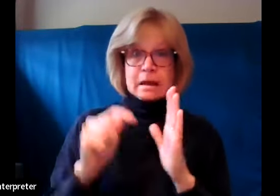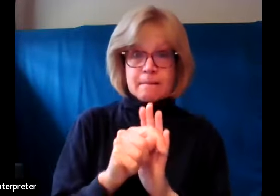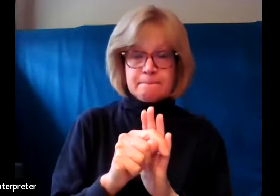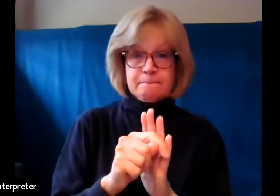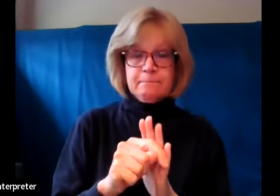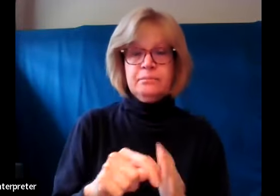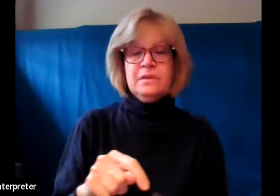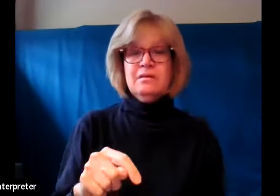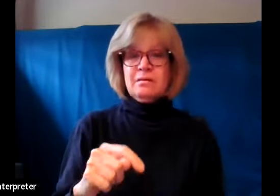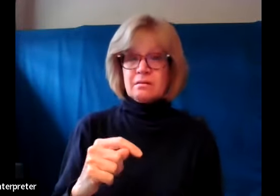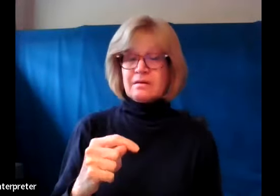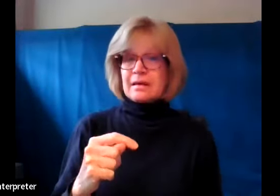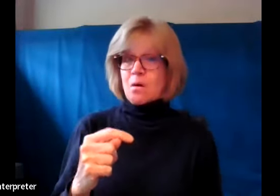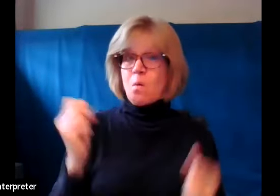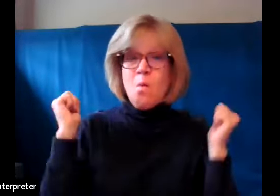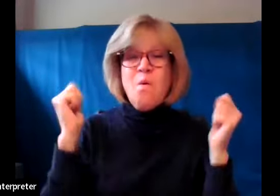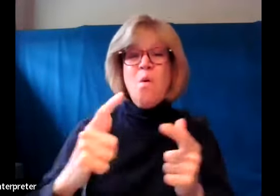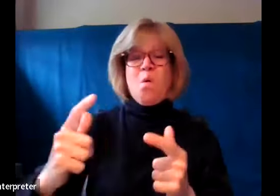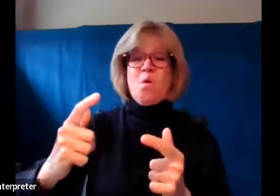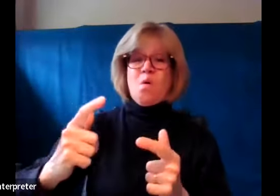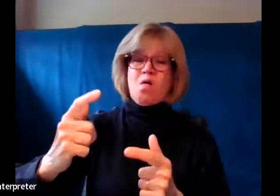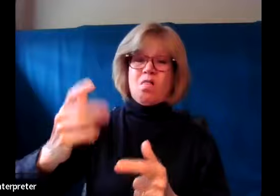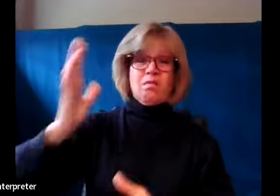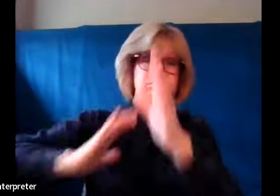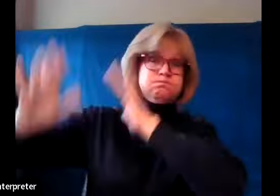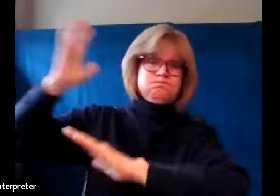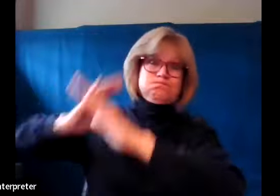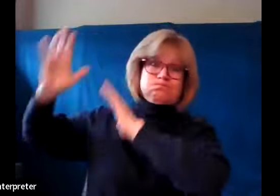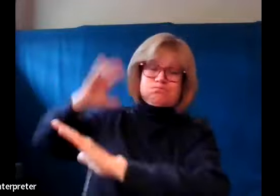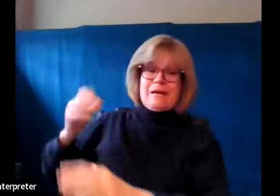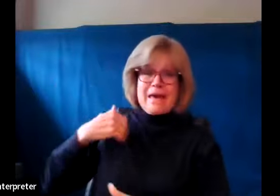you name a generation that has not encountered bad stuff?